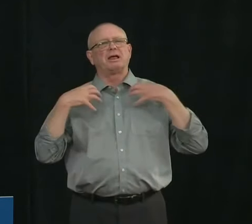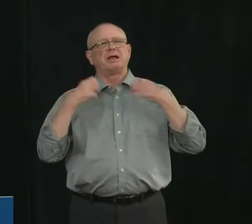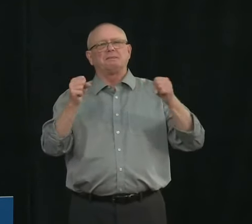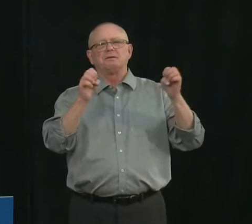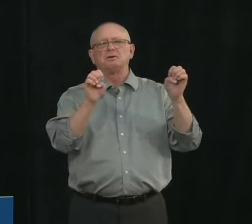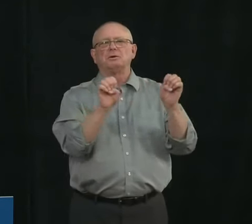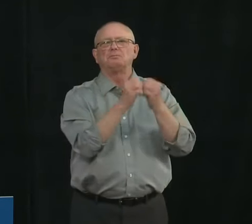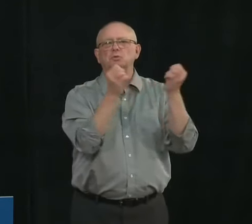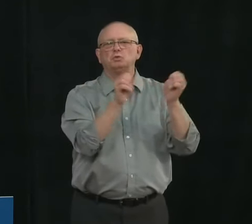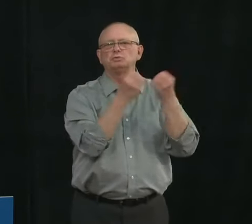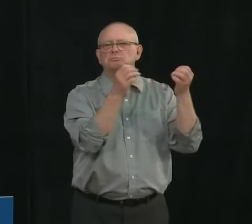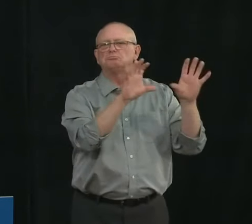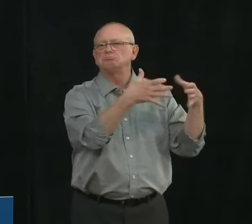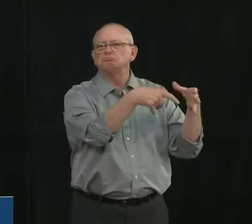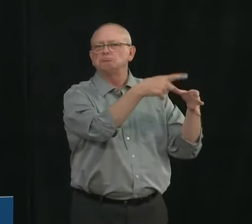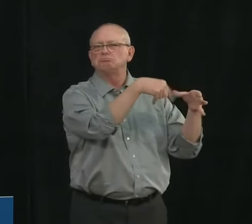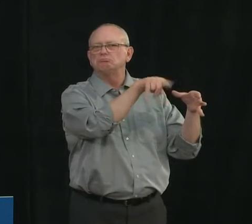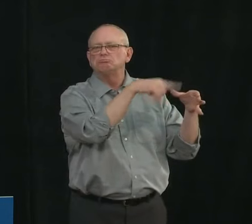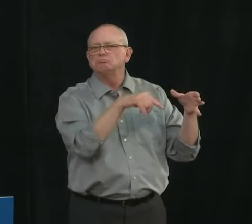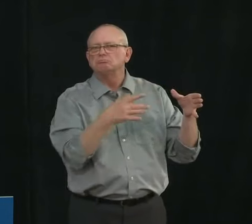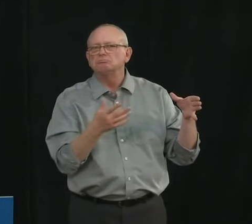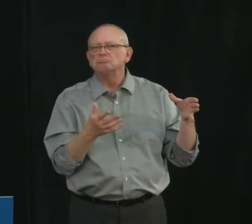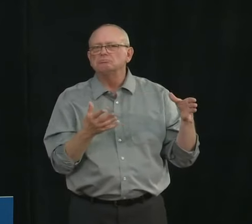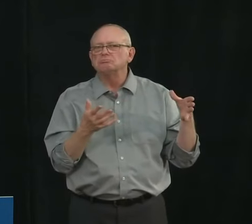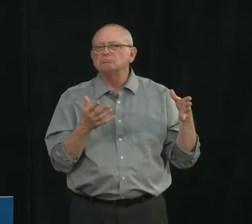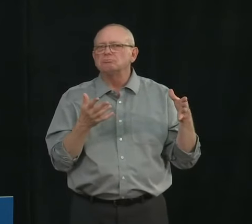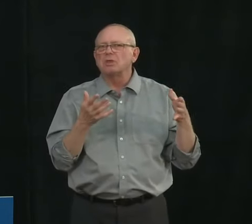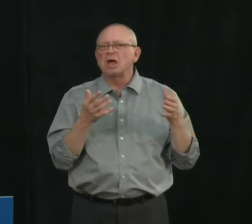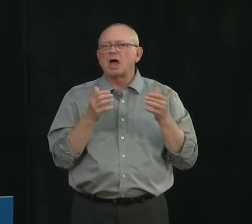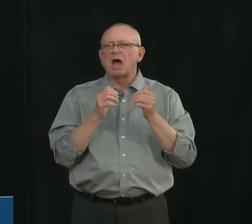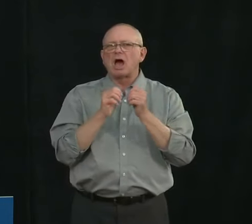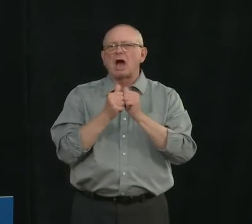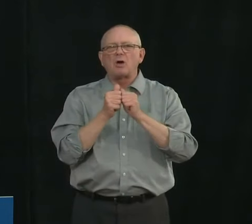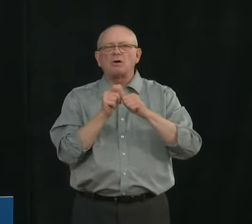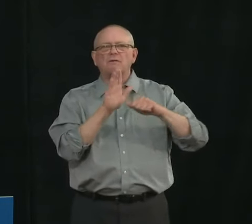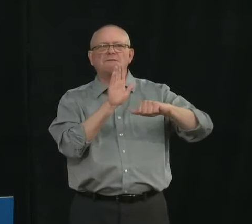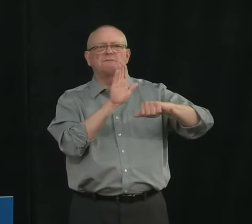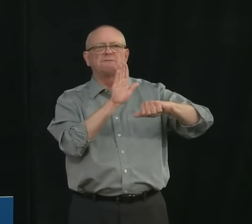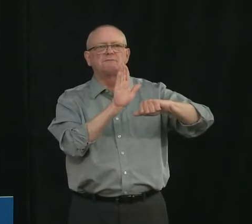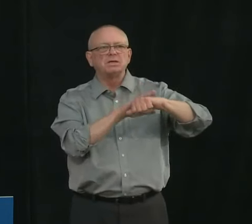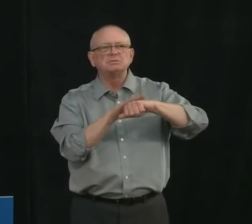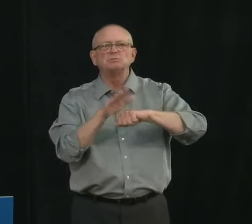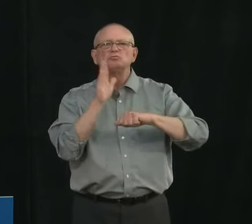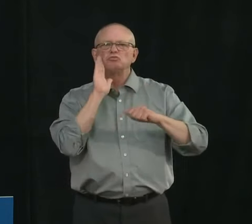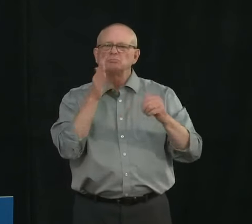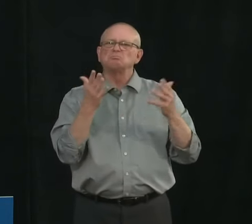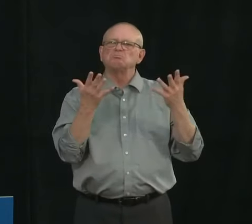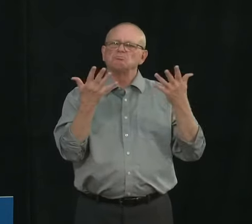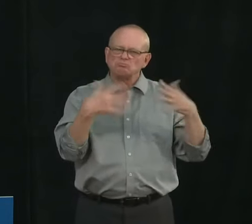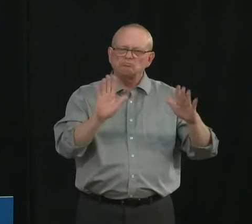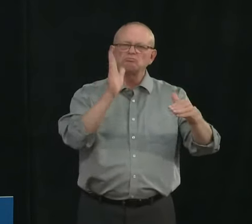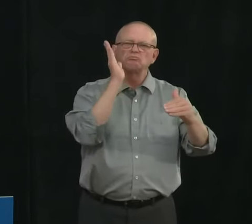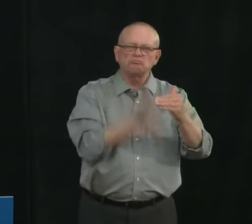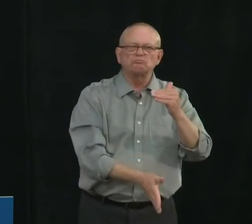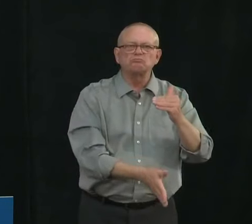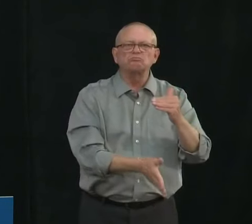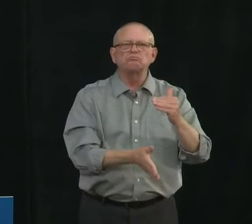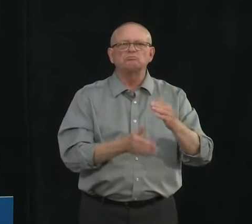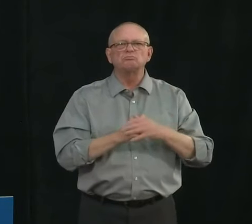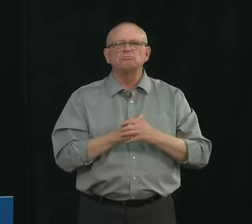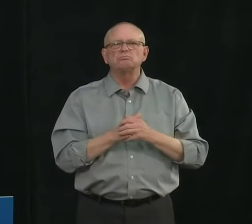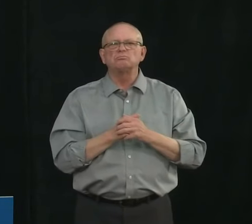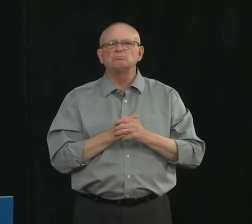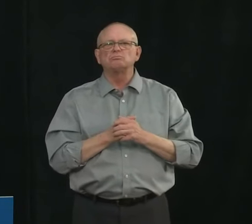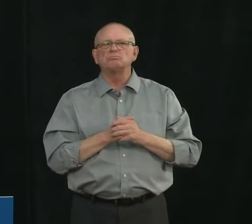when or if that declaration should end? And are there any tools that you get from that declaration that you will not have at your